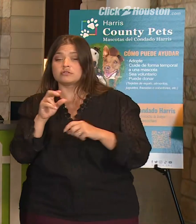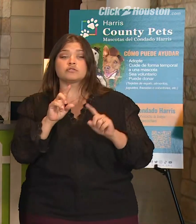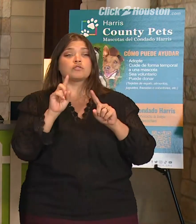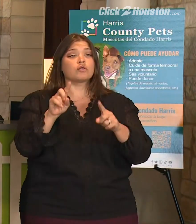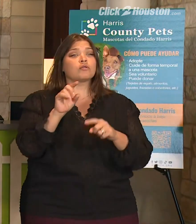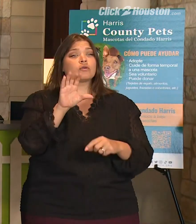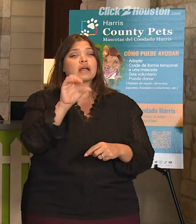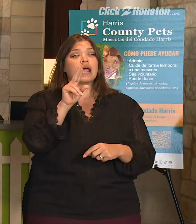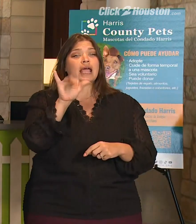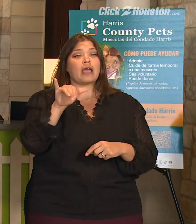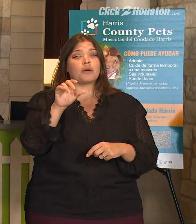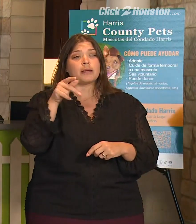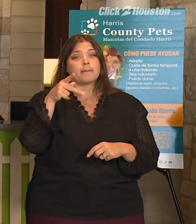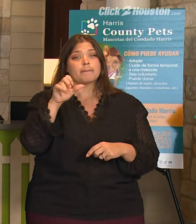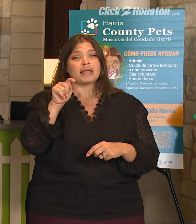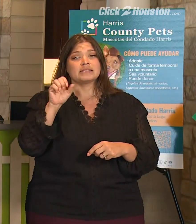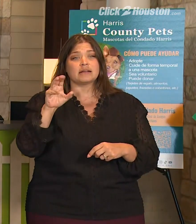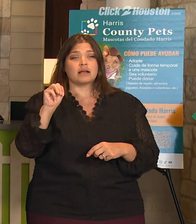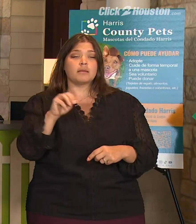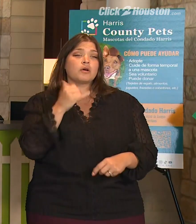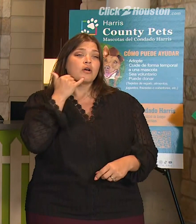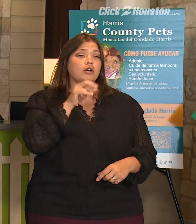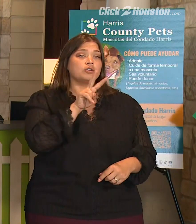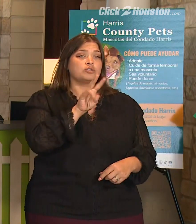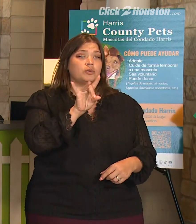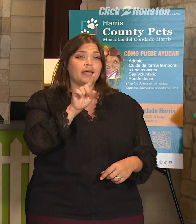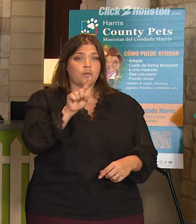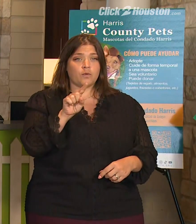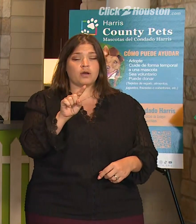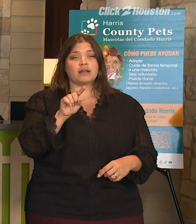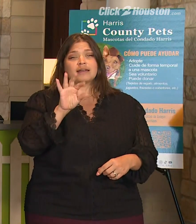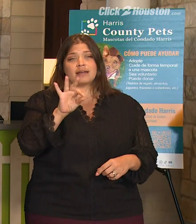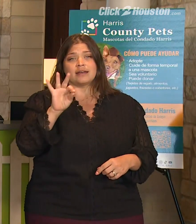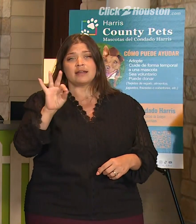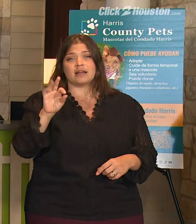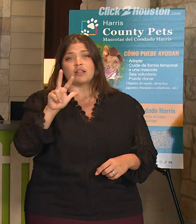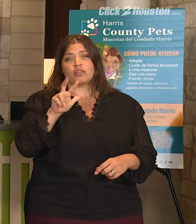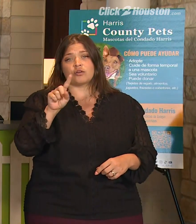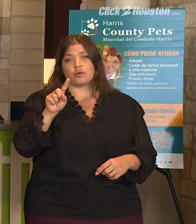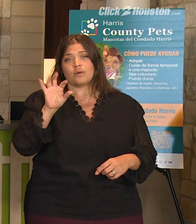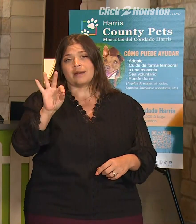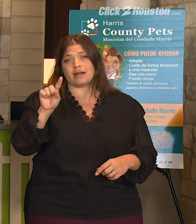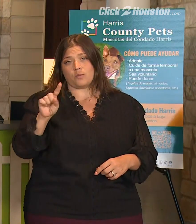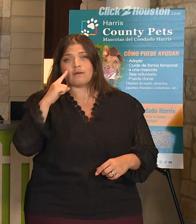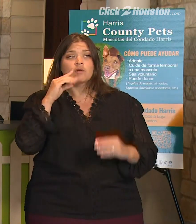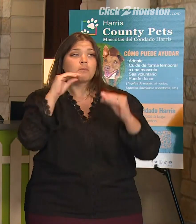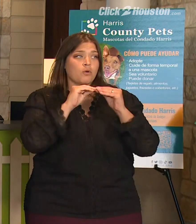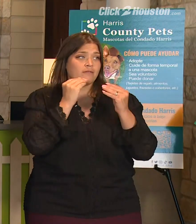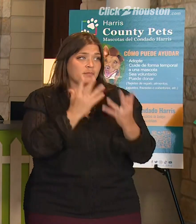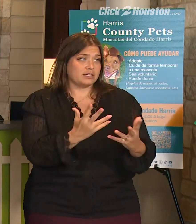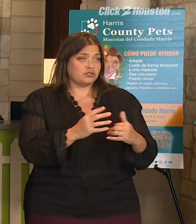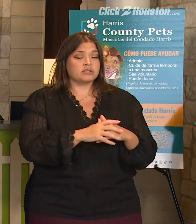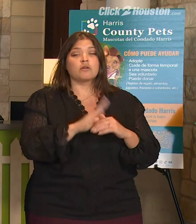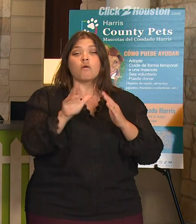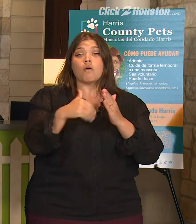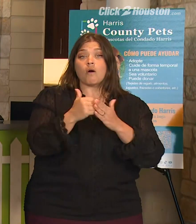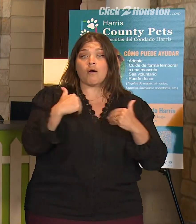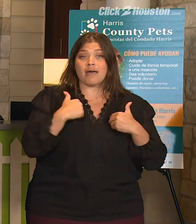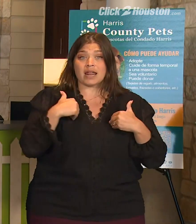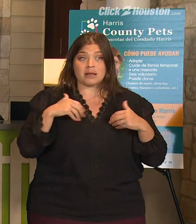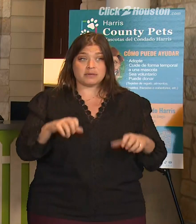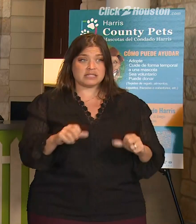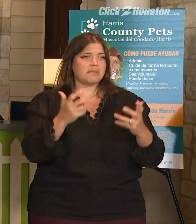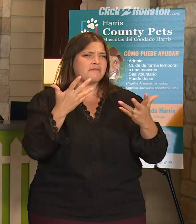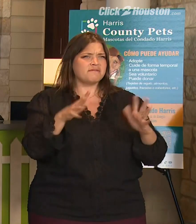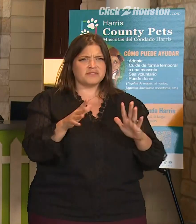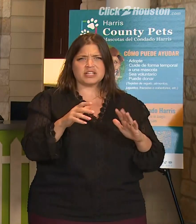281-999-3191 for more information. All the animals adopted or